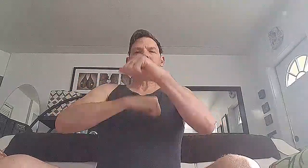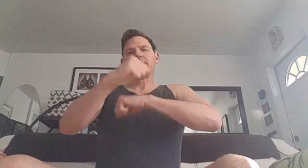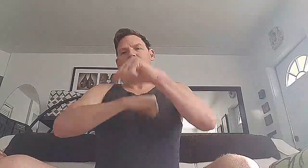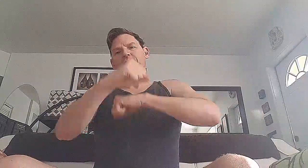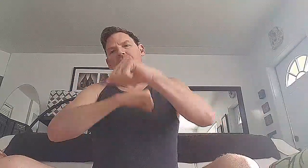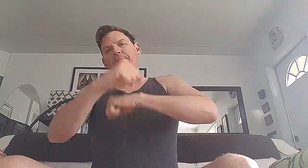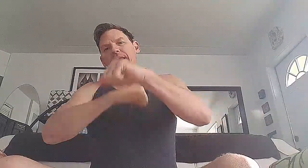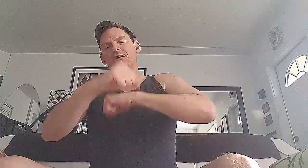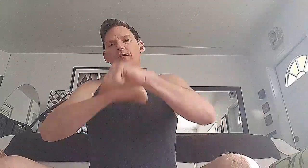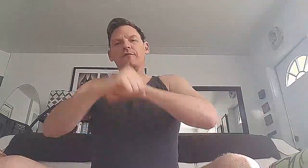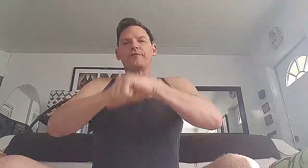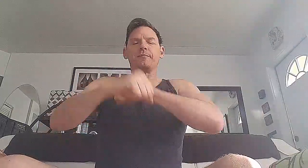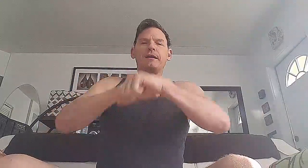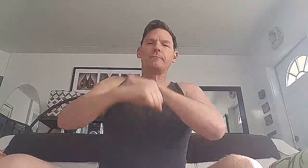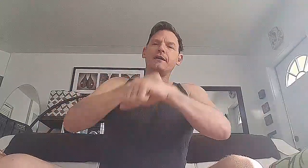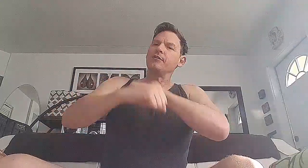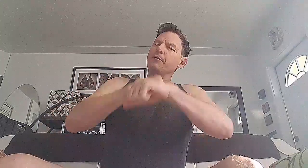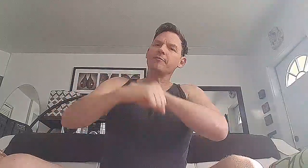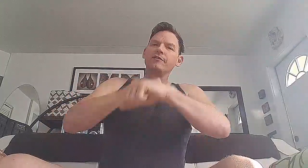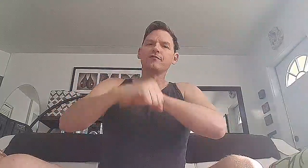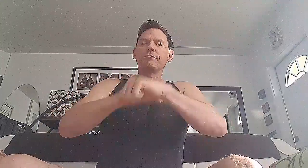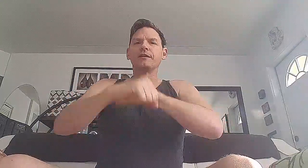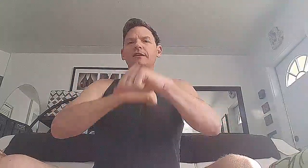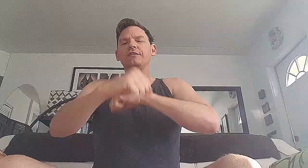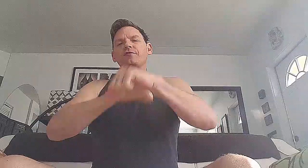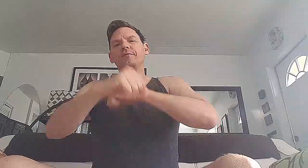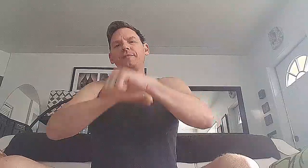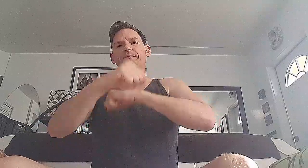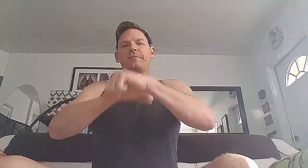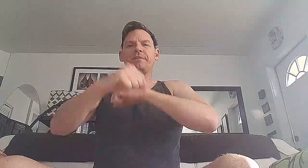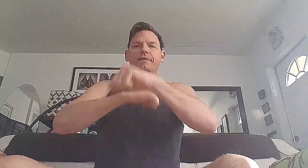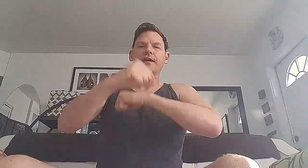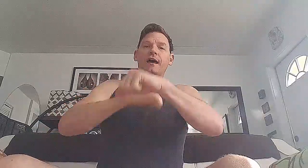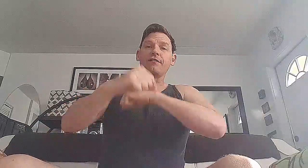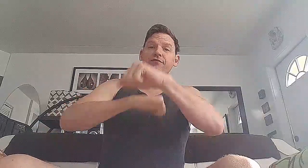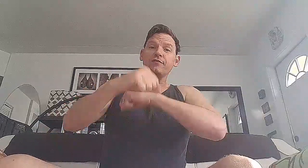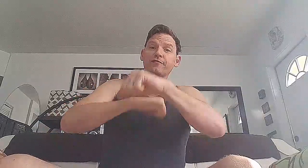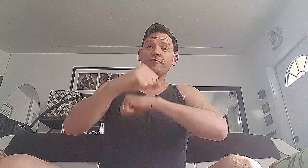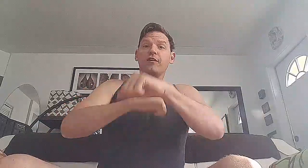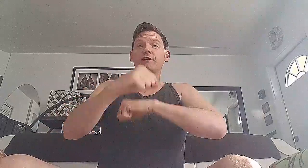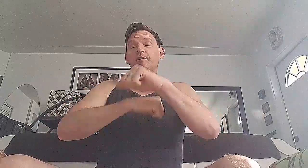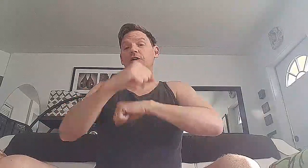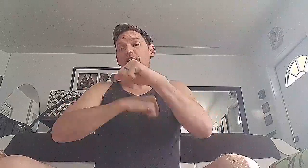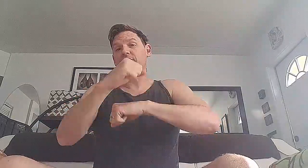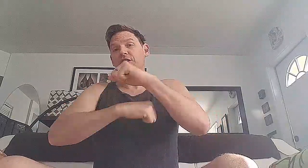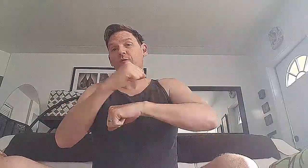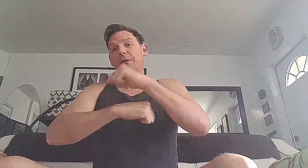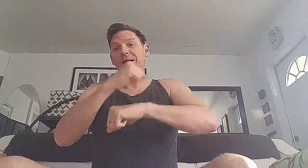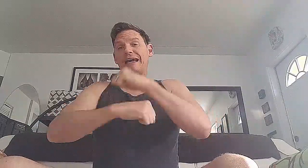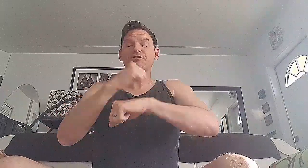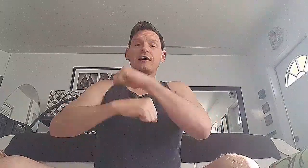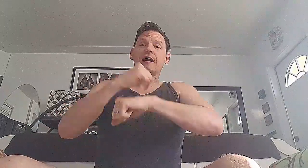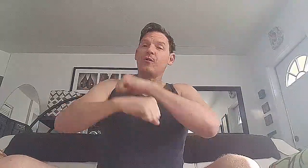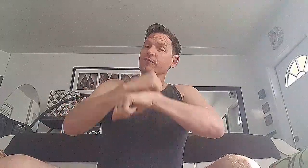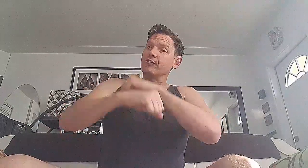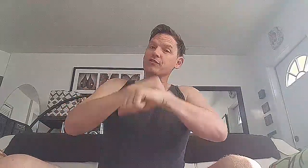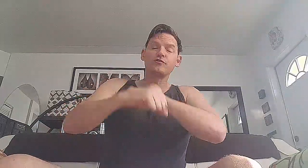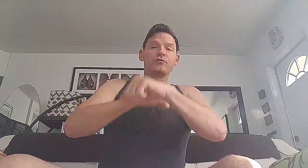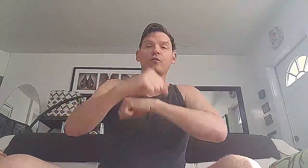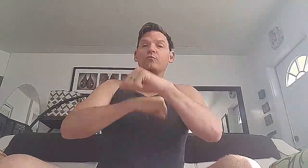Keep that speed bag going for about a minute. Now remember, these are a minute each. Obviously, if you're following along, you're going to want to match. However, you could do your own